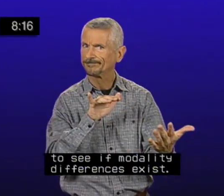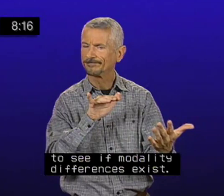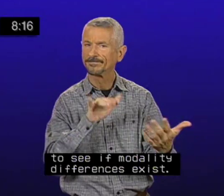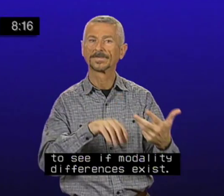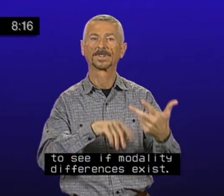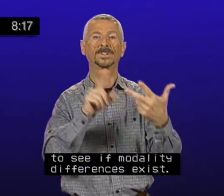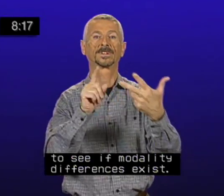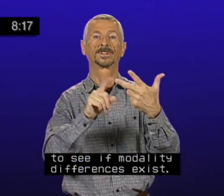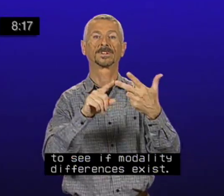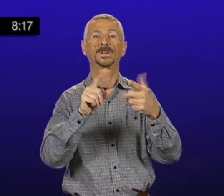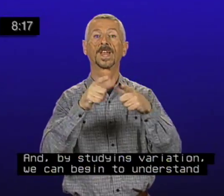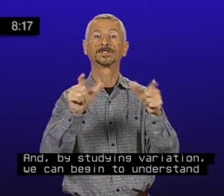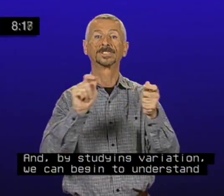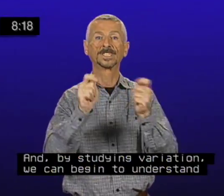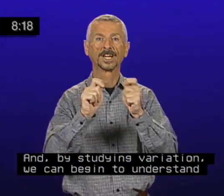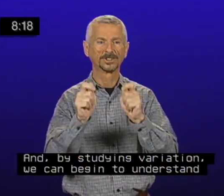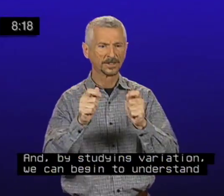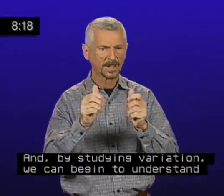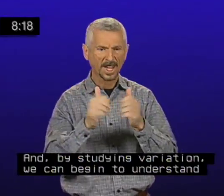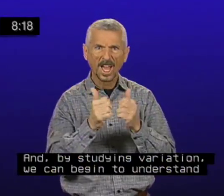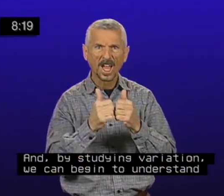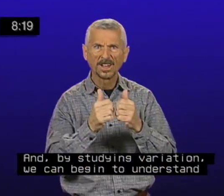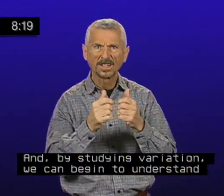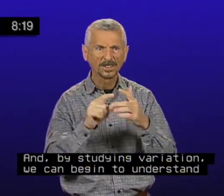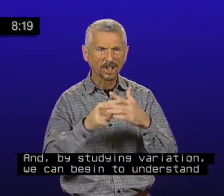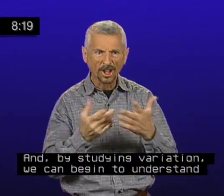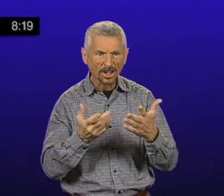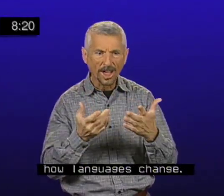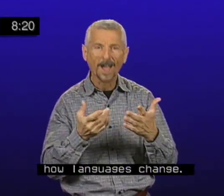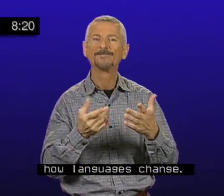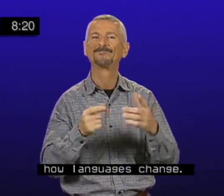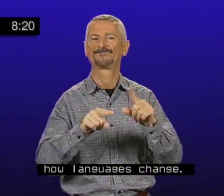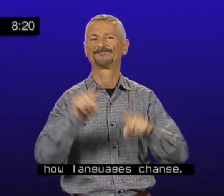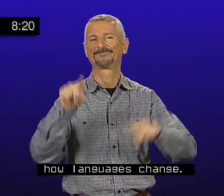And, by studying variation, we can begin to understand how languages change.